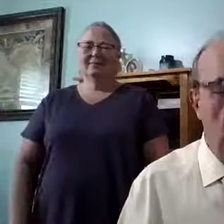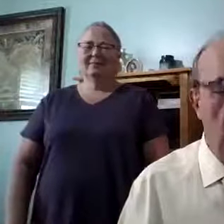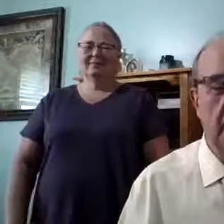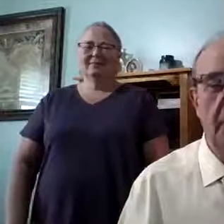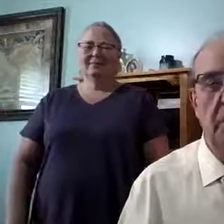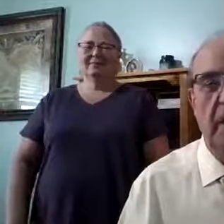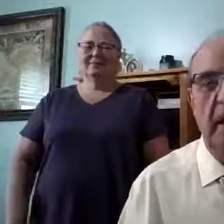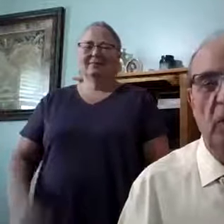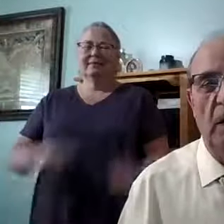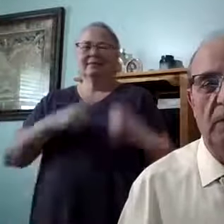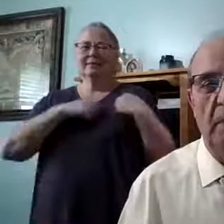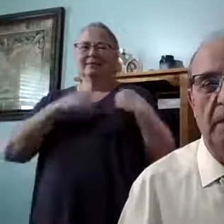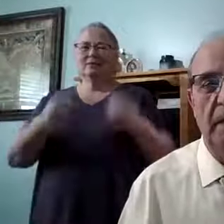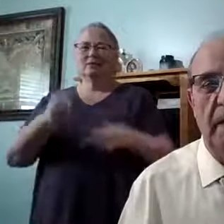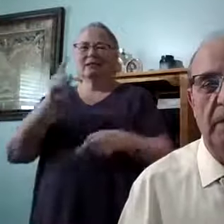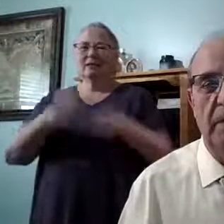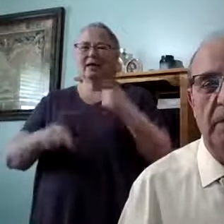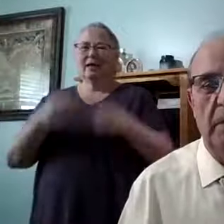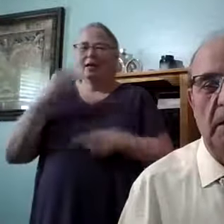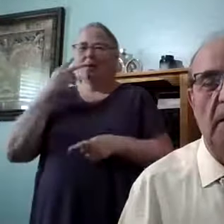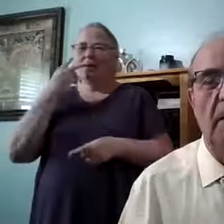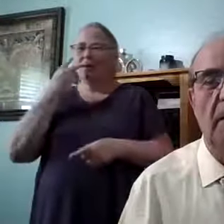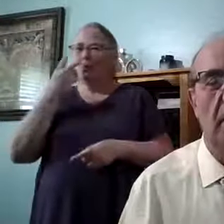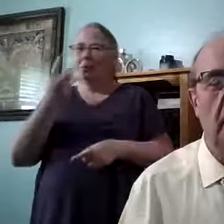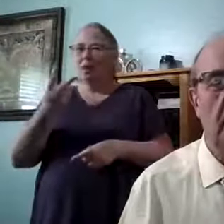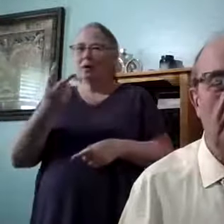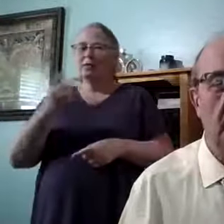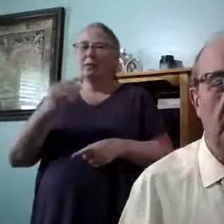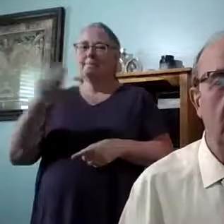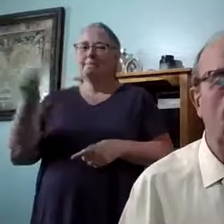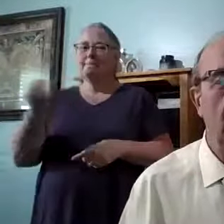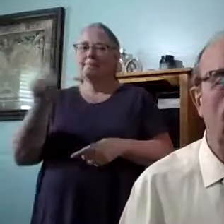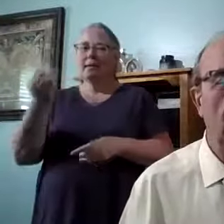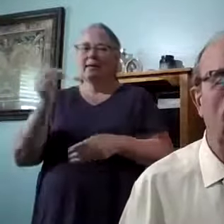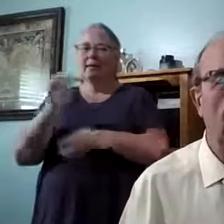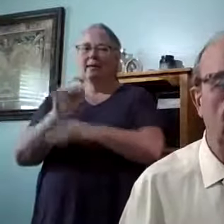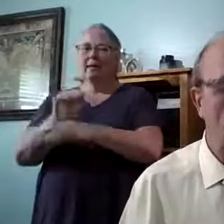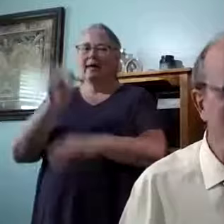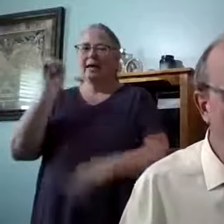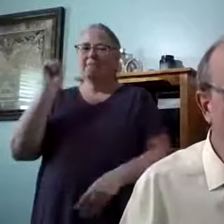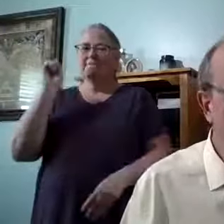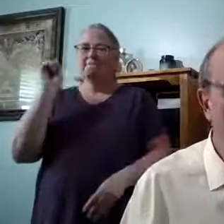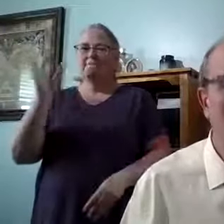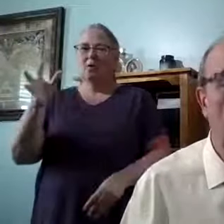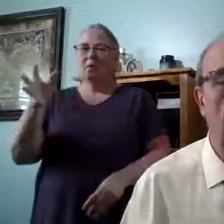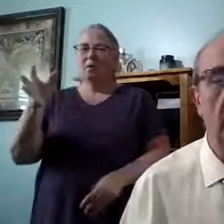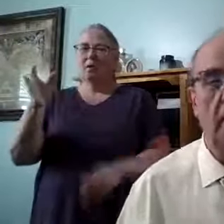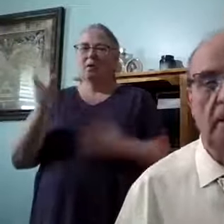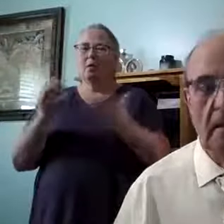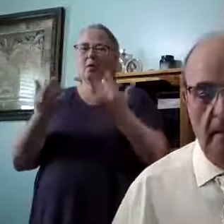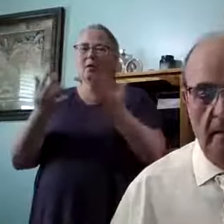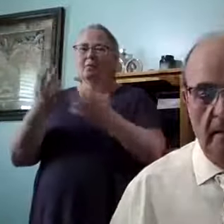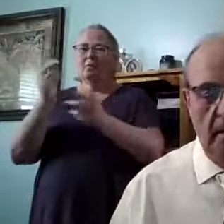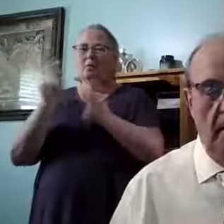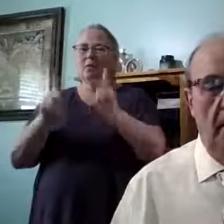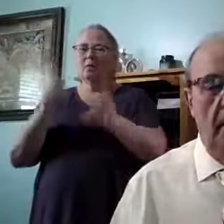Well, since you can't watch Monday night football, waiting for everybody to get on board here.